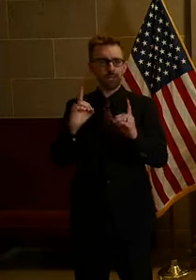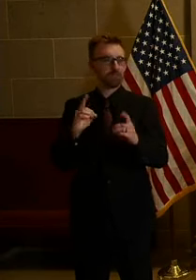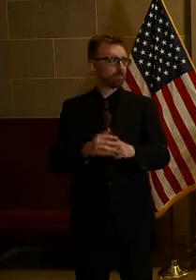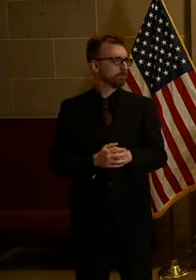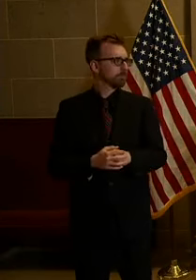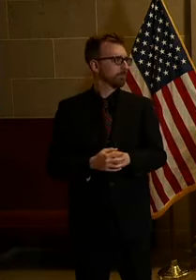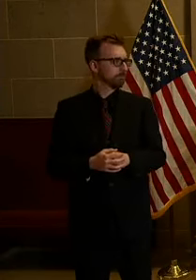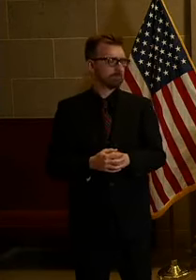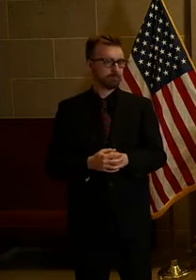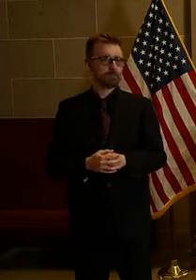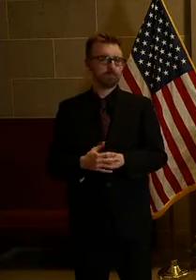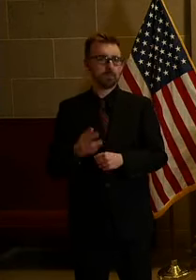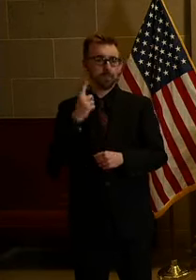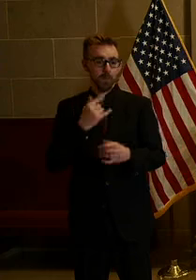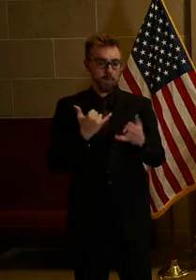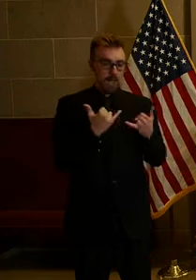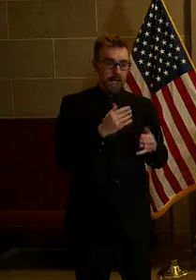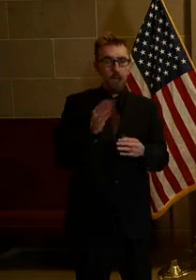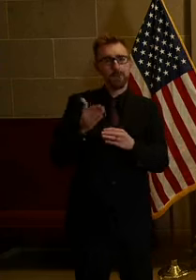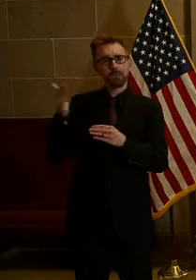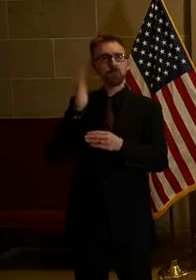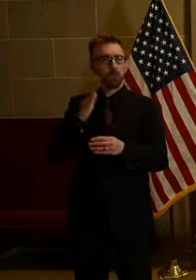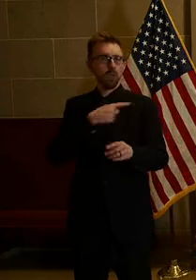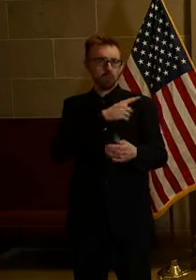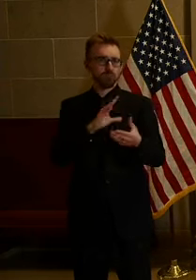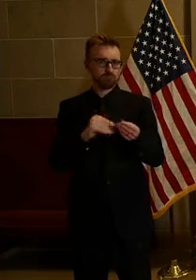one now and one for the future. Zora.